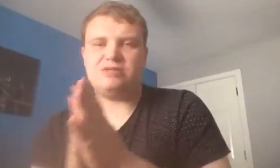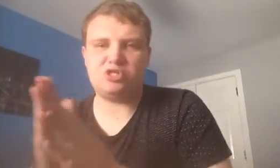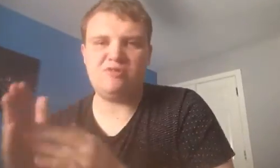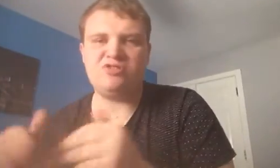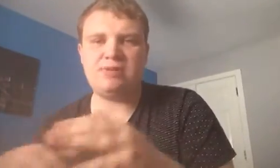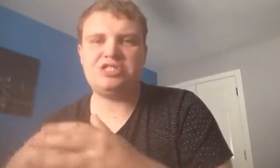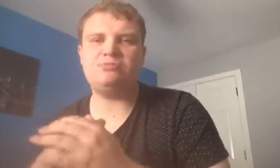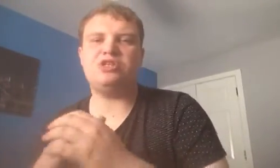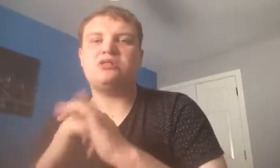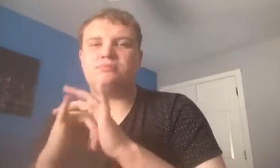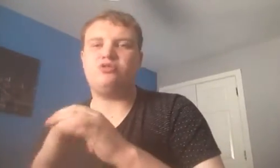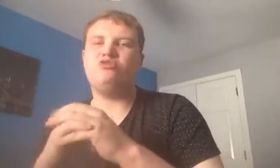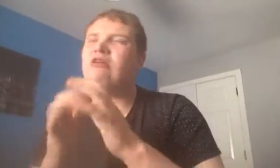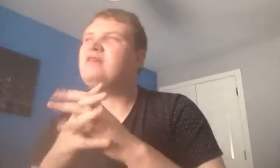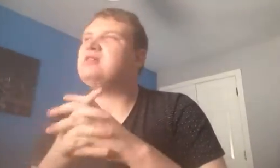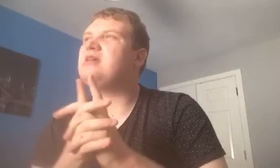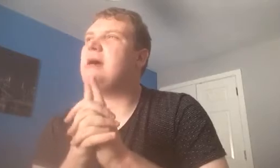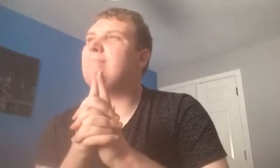that's going to move on to my next subject, Bruno Alves, um,